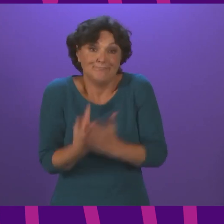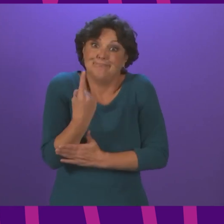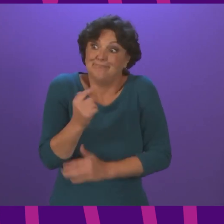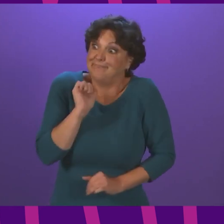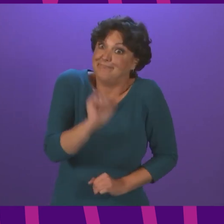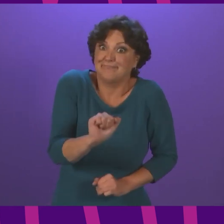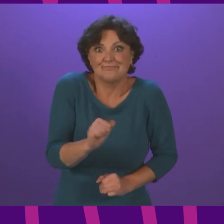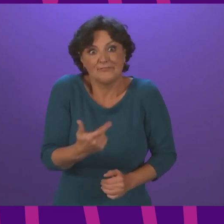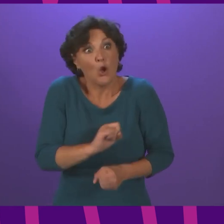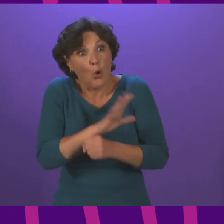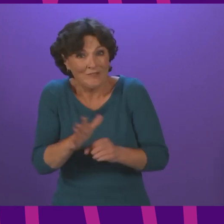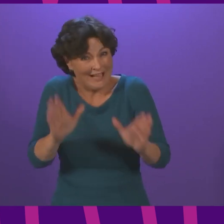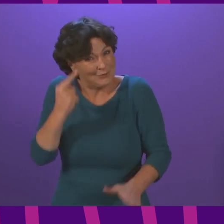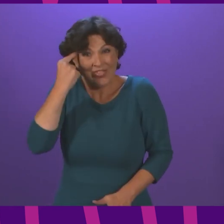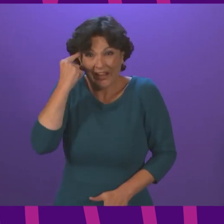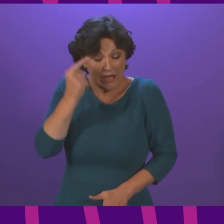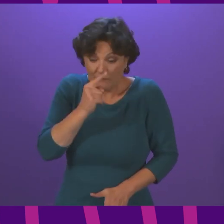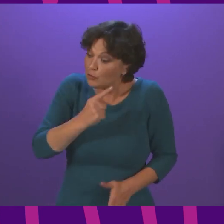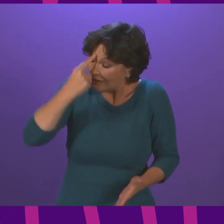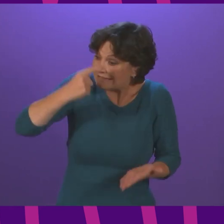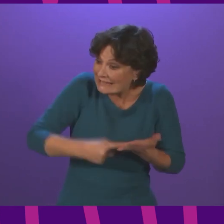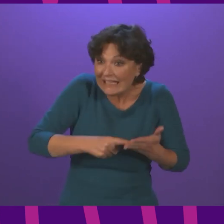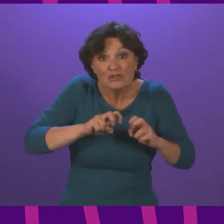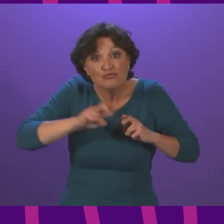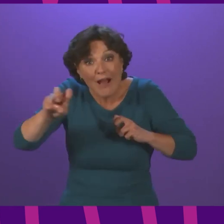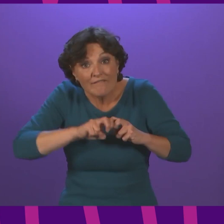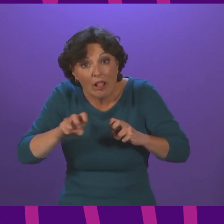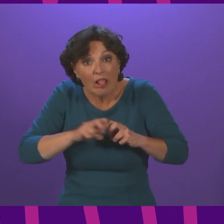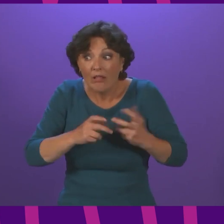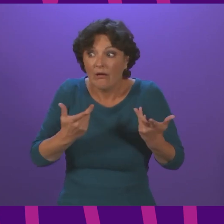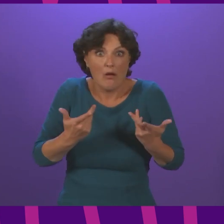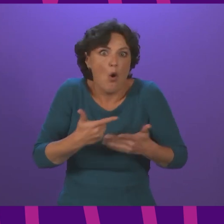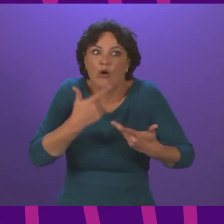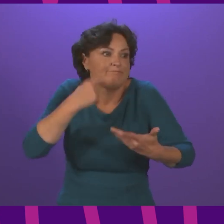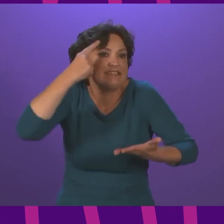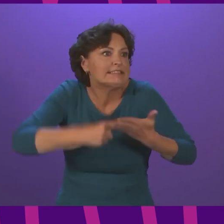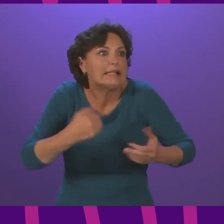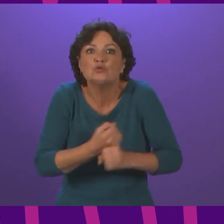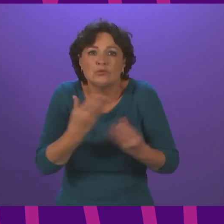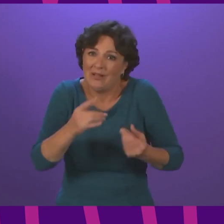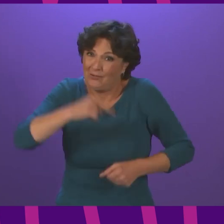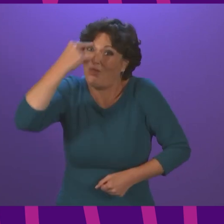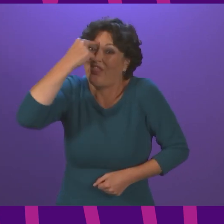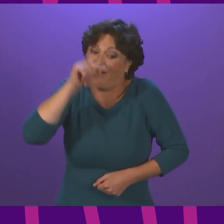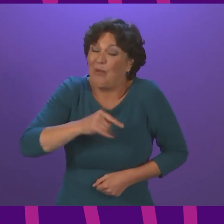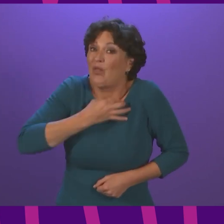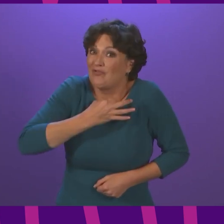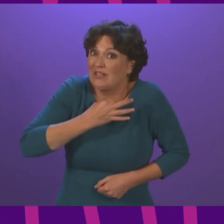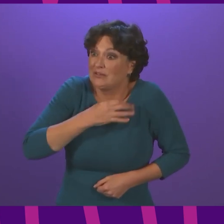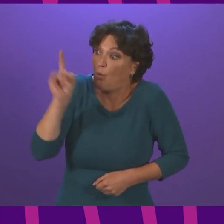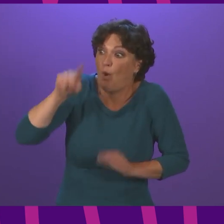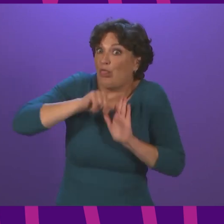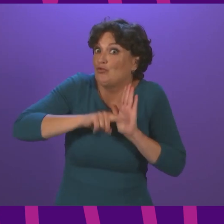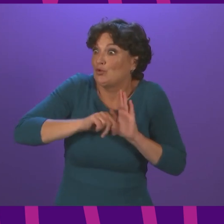features of Covid that people have to think about when they are making decisions about travel or indeed making decisions about doing things here And Graeme Simpson